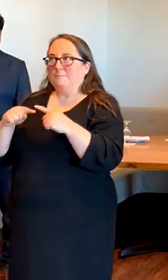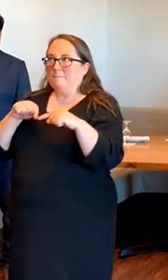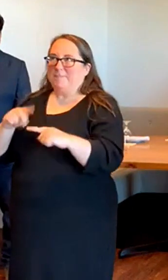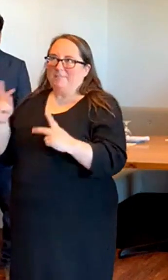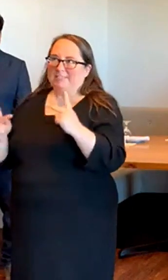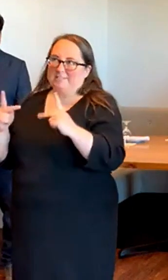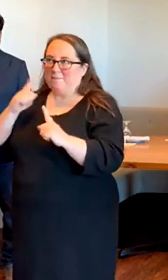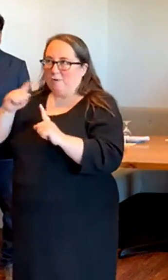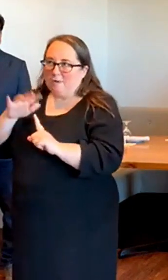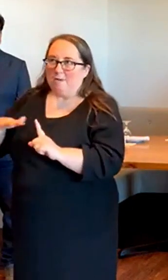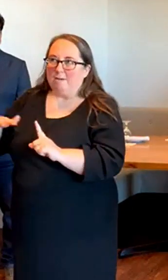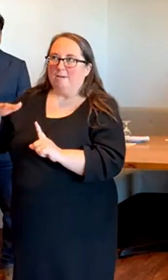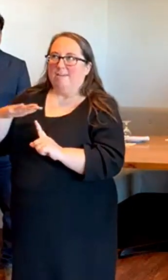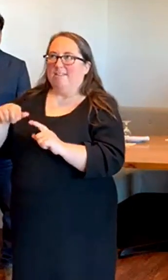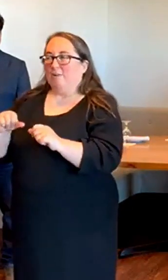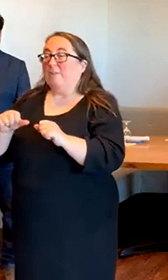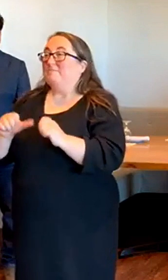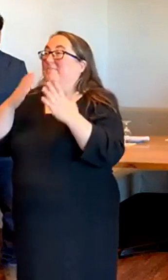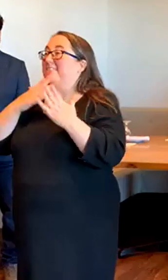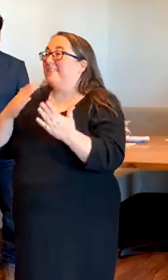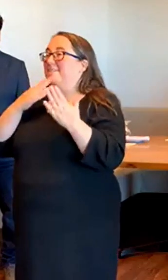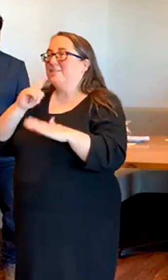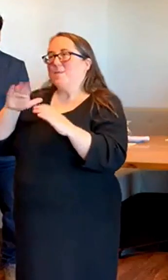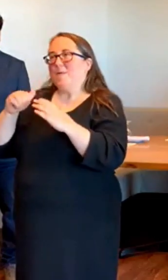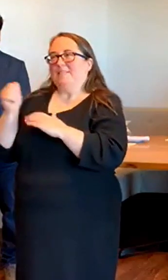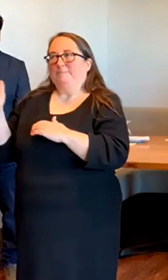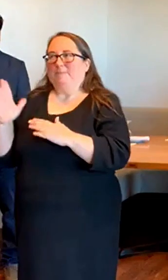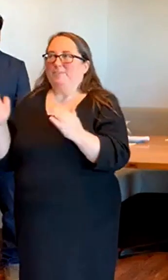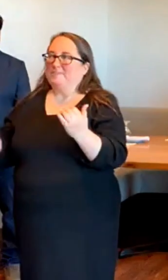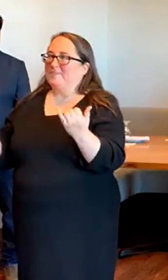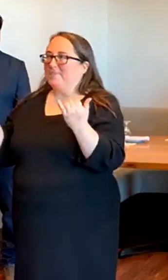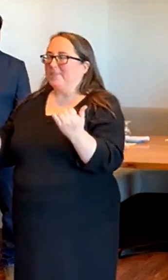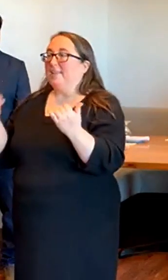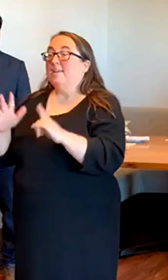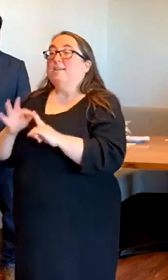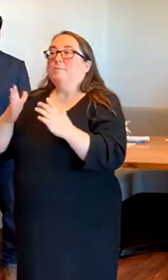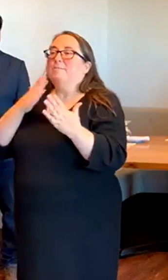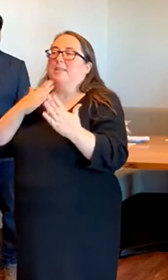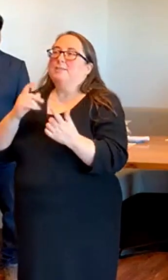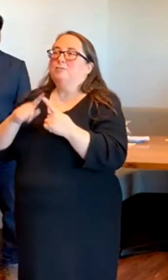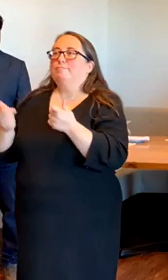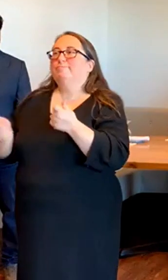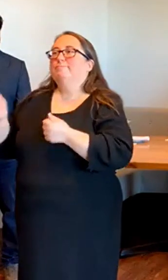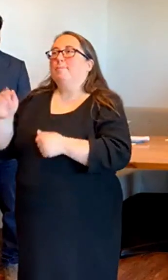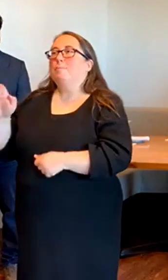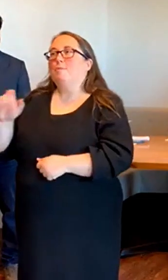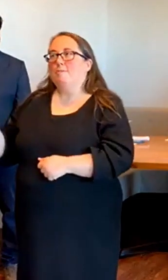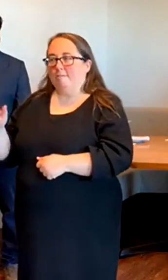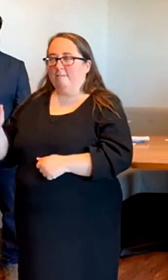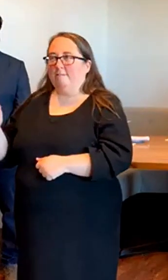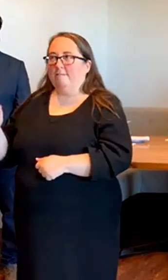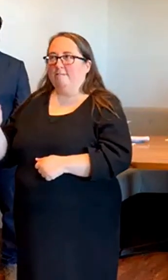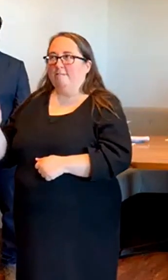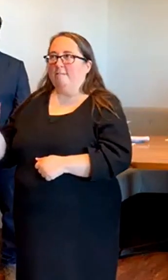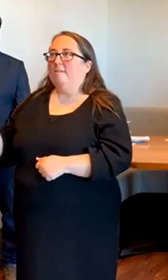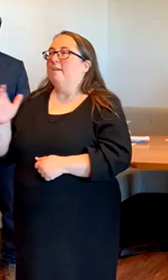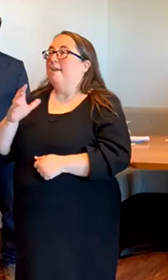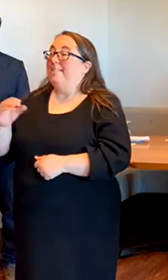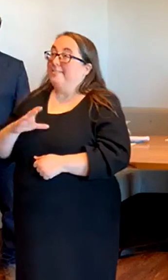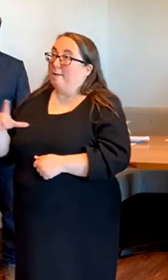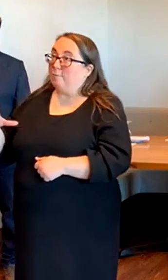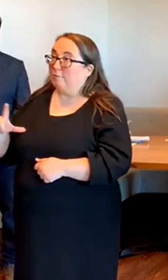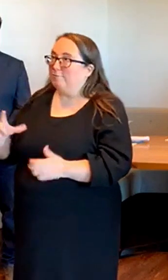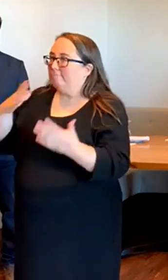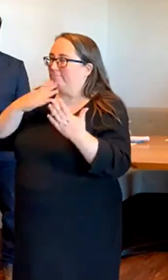Thank you to all of our speakers today. And special thanks to Executive Ball and the Council for their